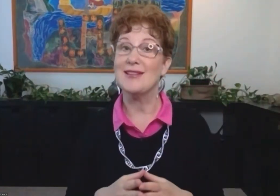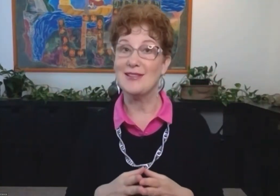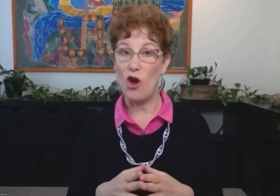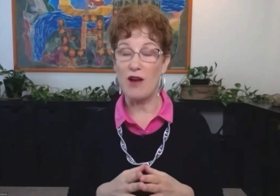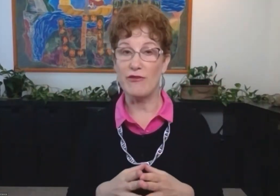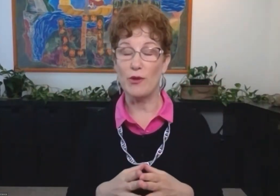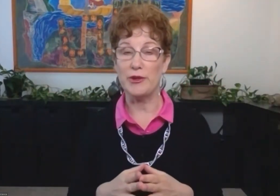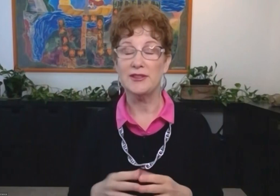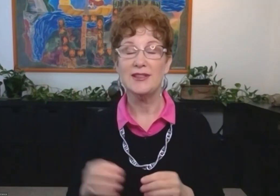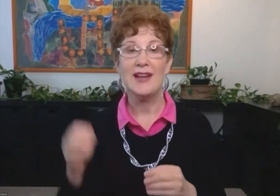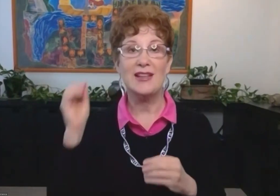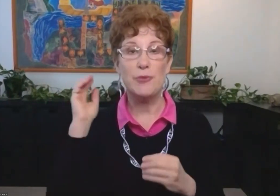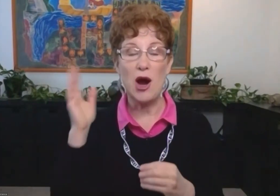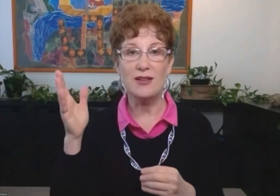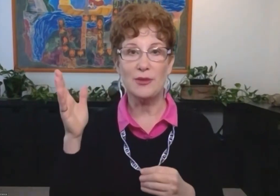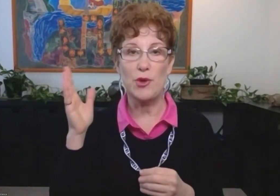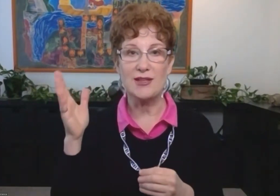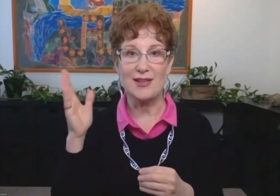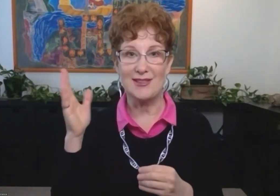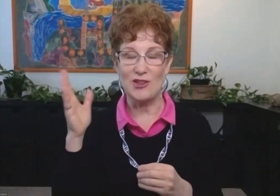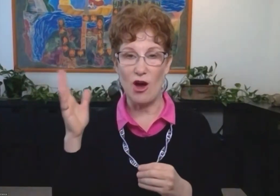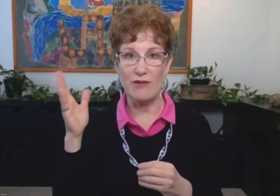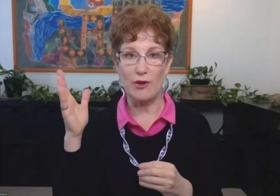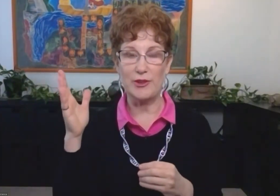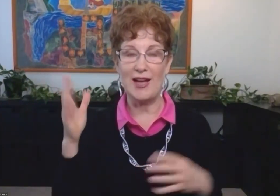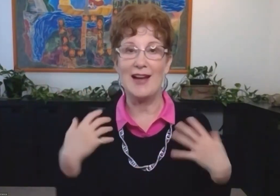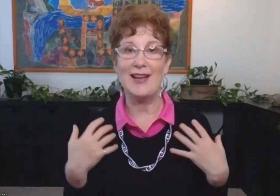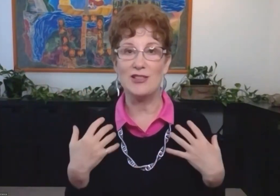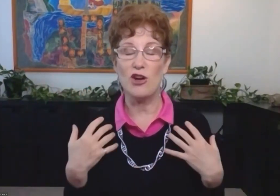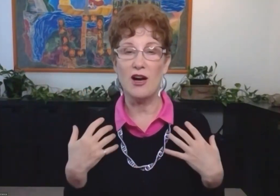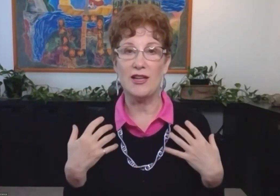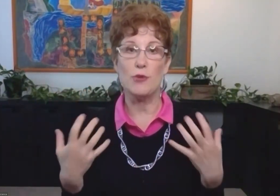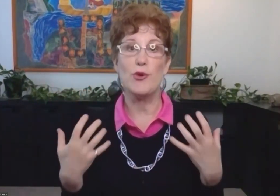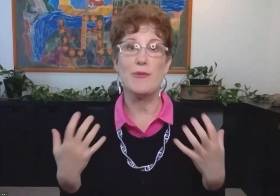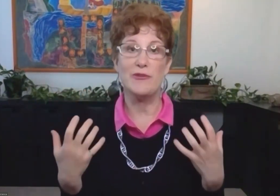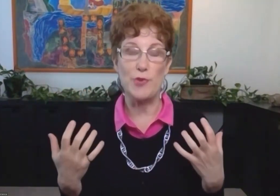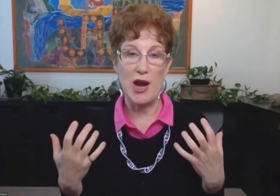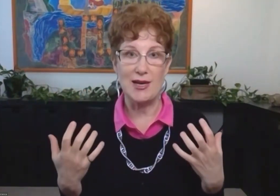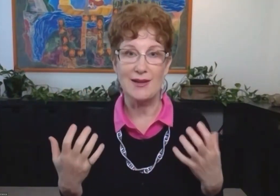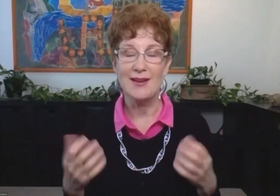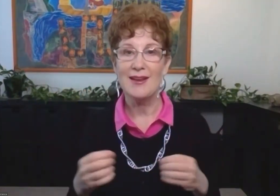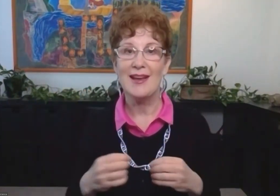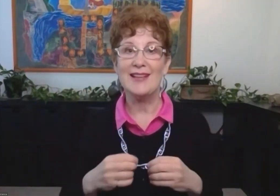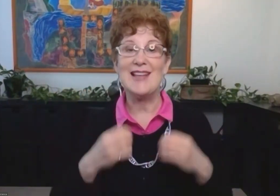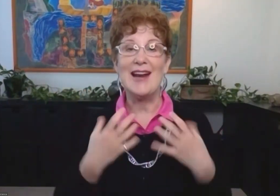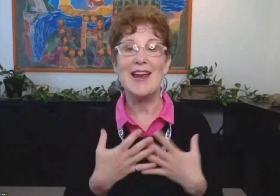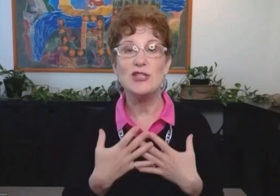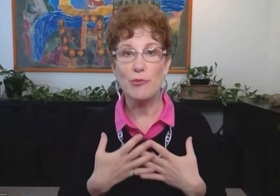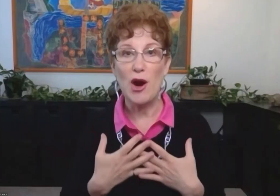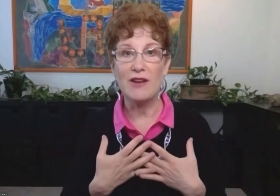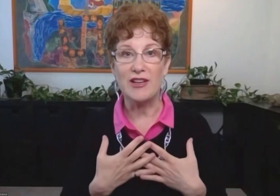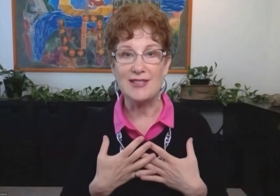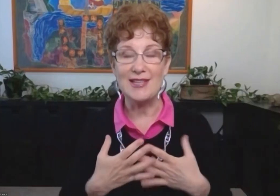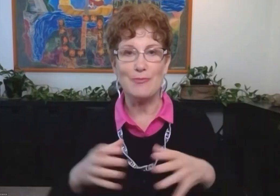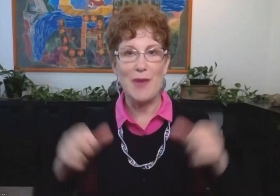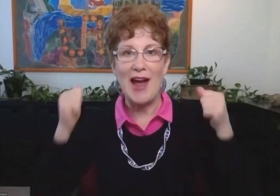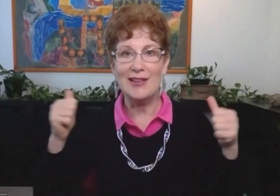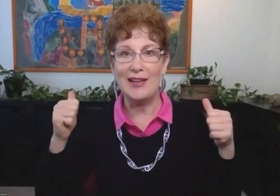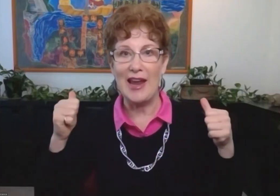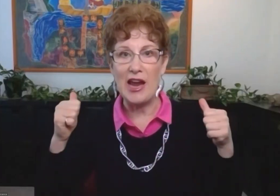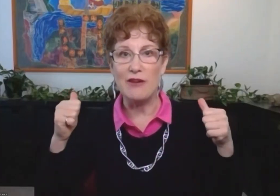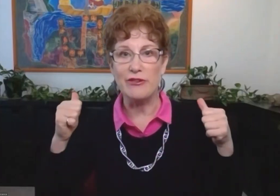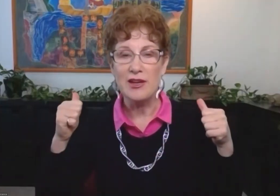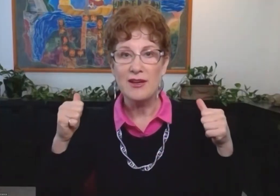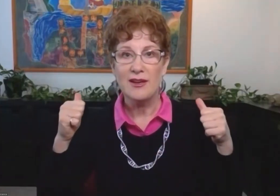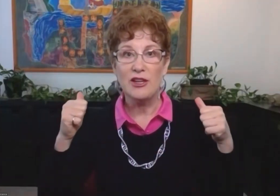that processes nonverbal. And the part of the process is nonverbal, I like to call our primitive brain. It's that ancient part of us that's